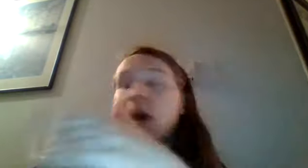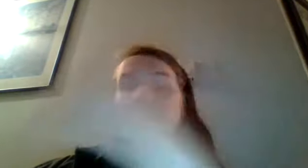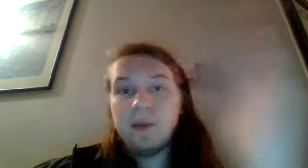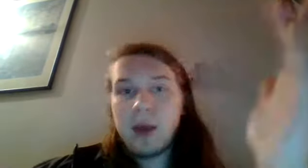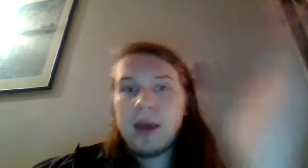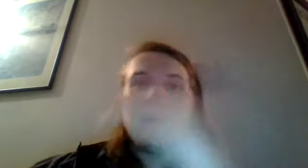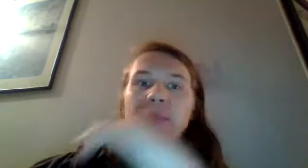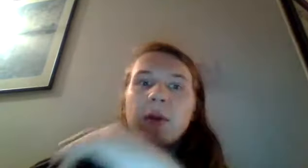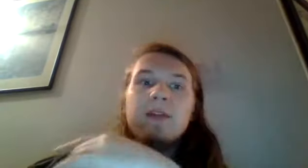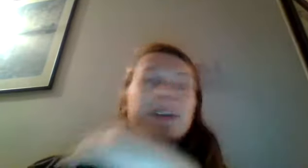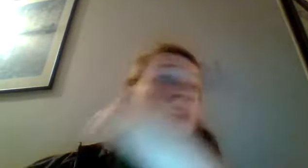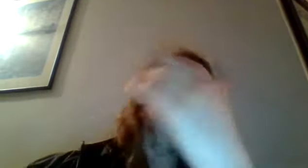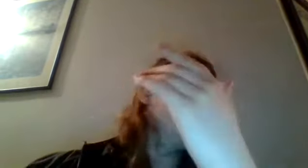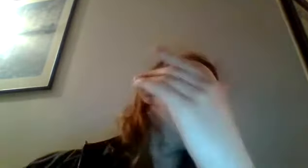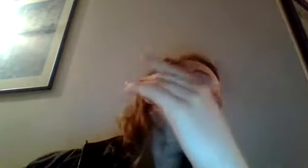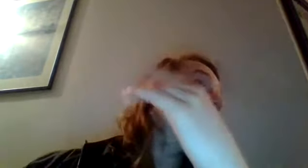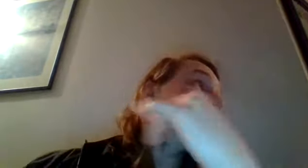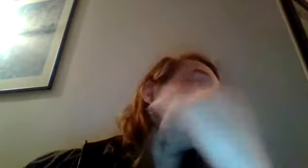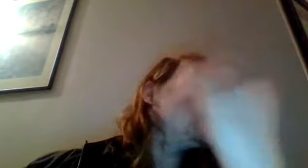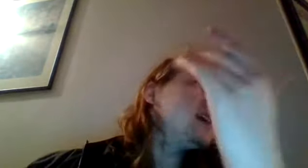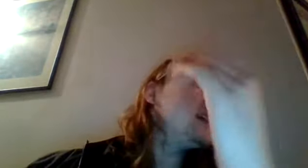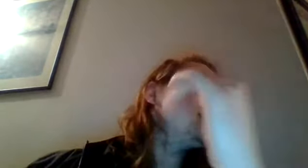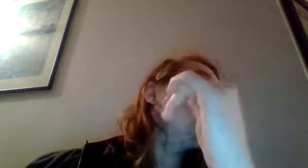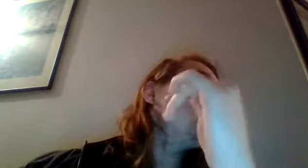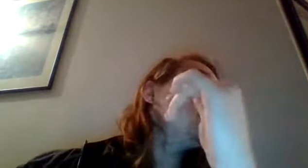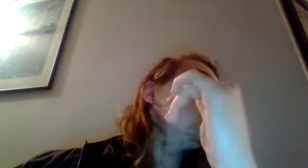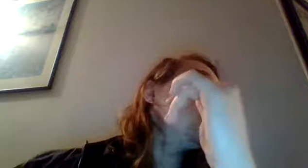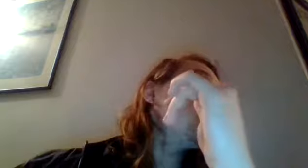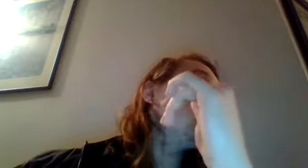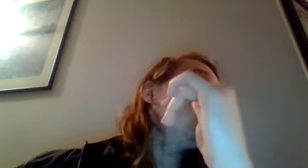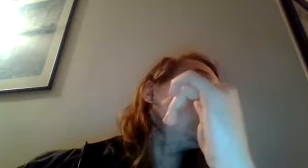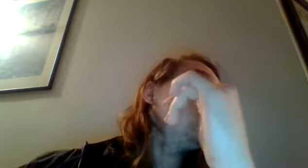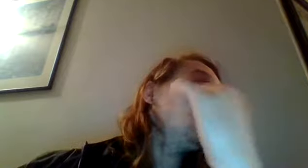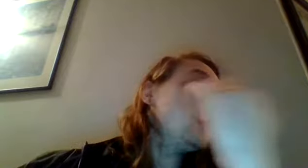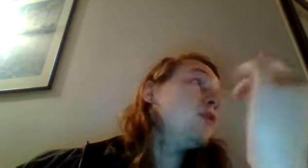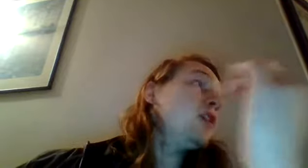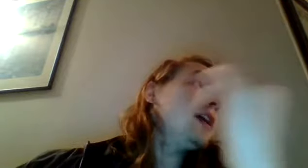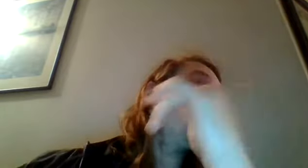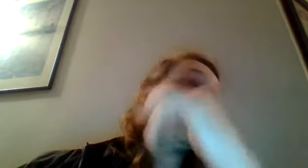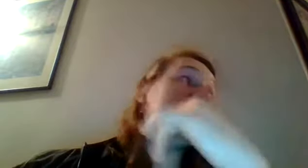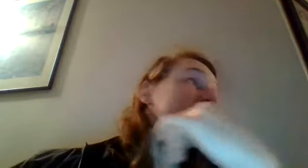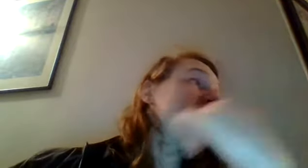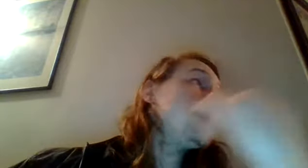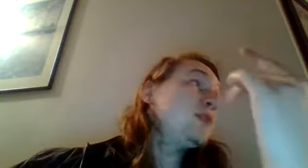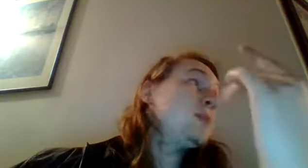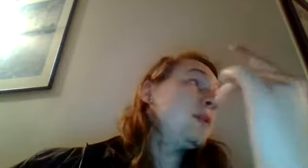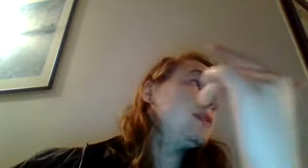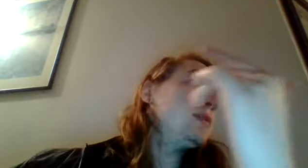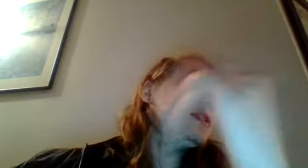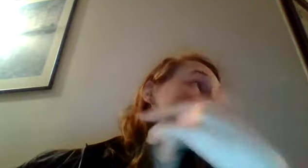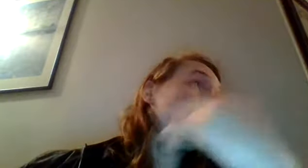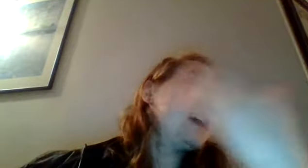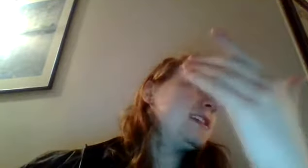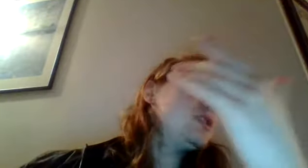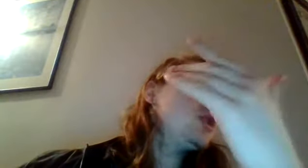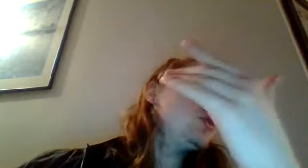positive way but if his eyes are open he's possessed with evil and creates the evil spirit with these restless children